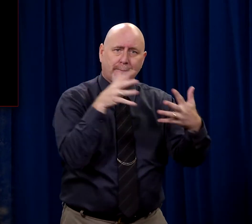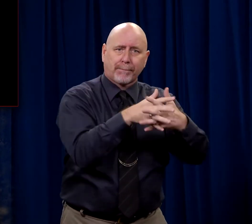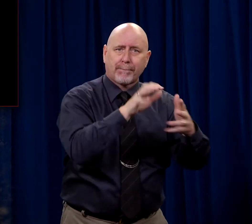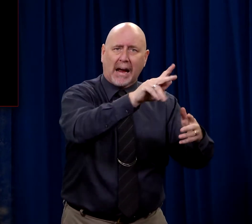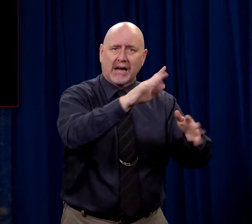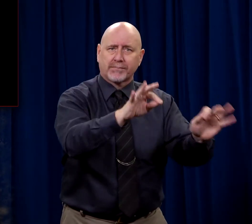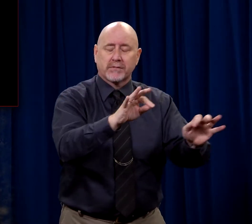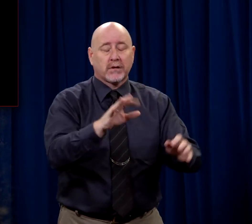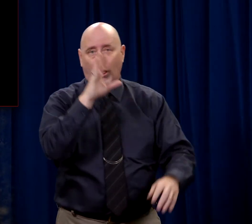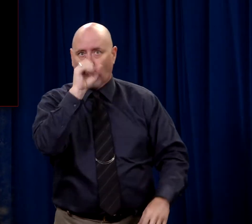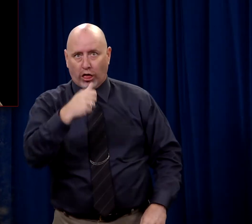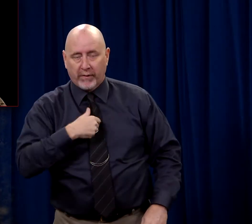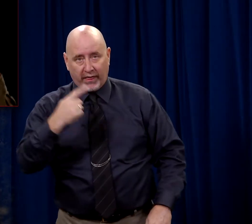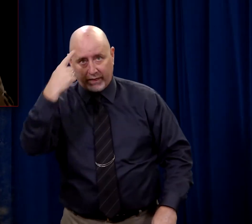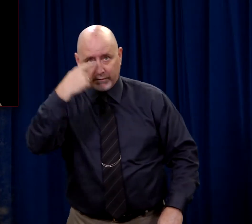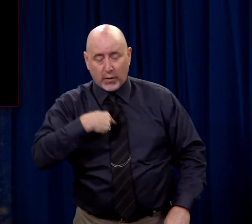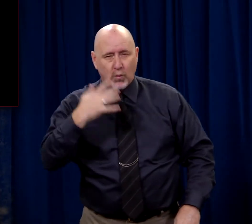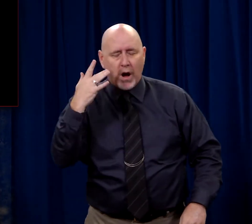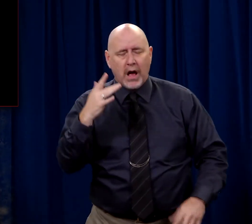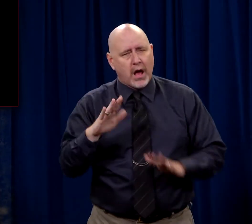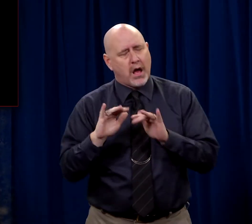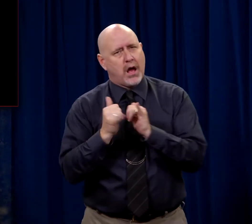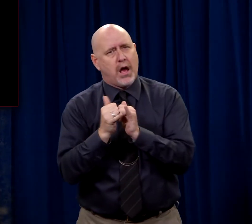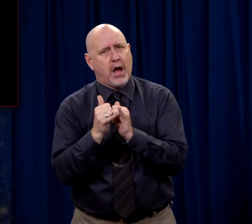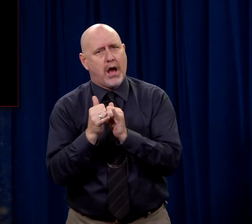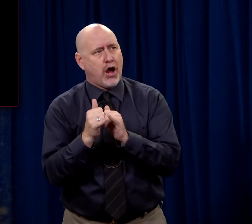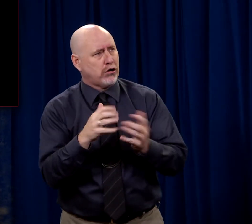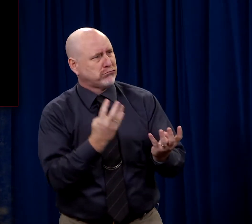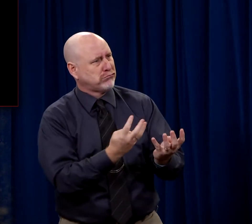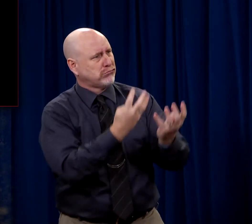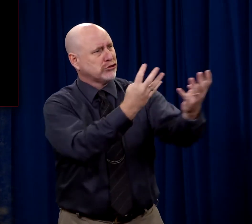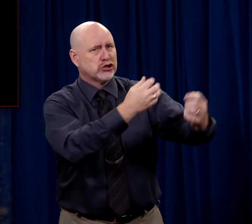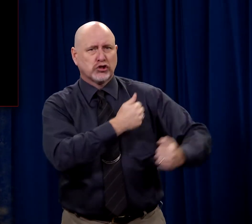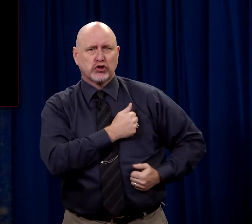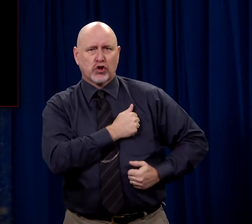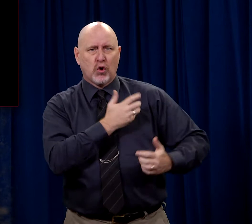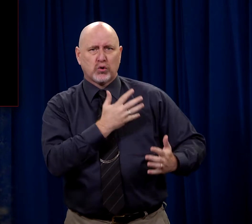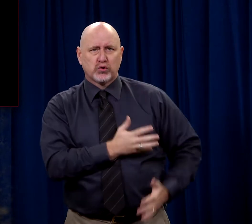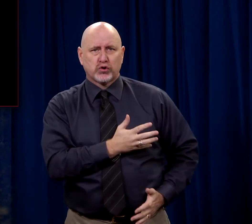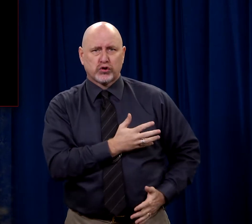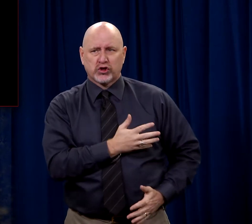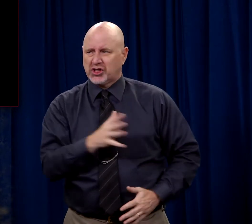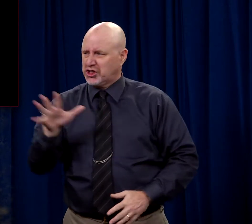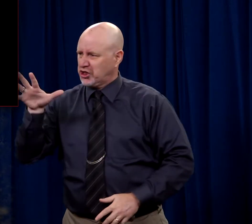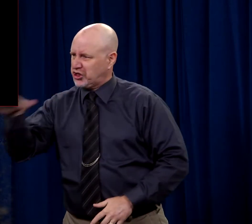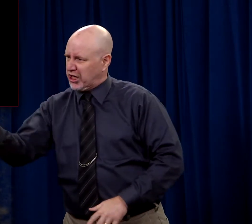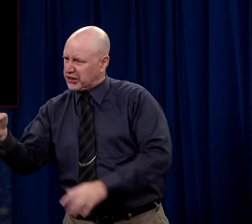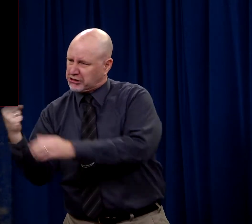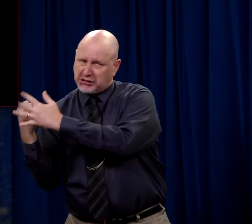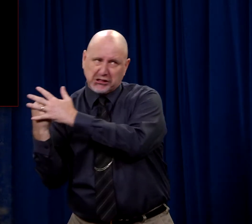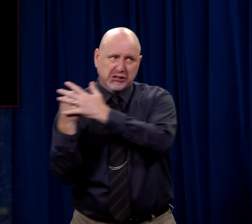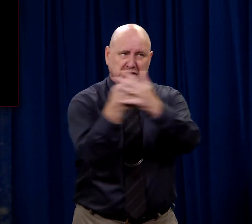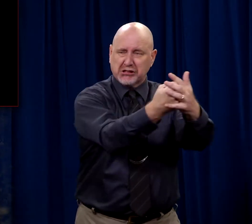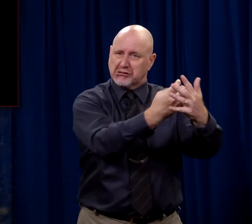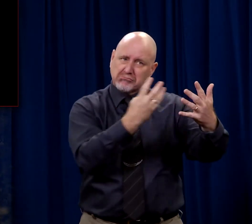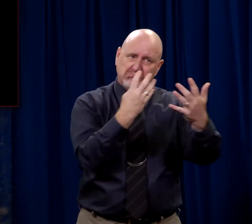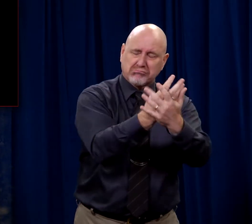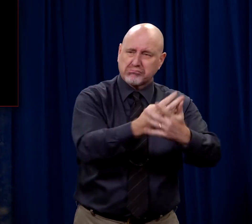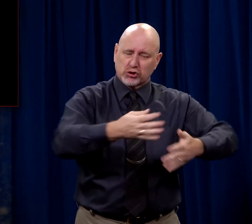This is fascinating to me because how in the world these soldiers are going to be able to take Him away to try